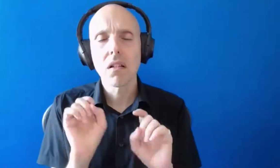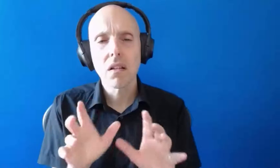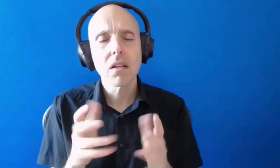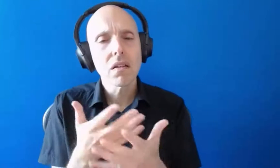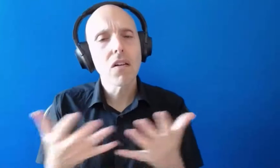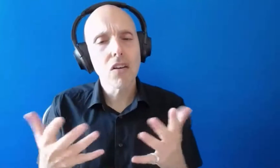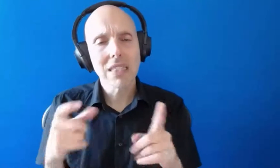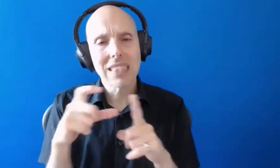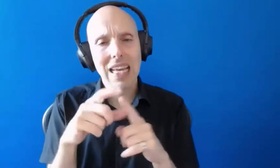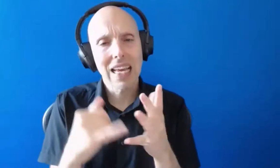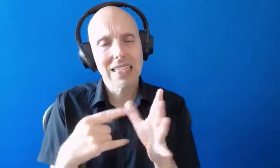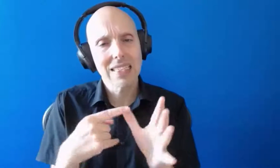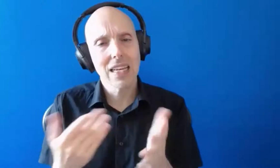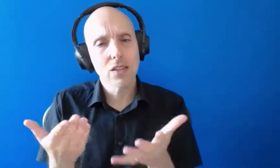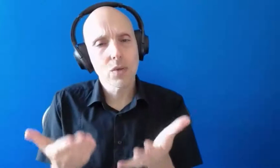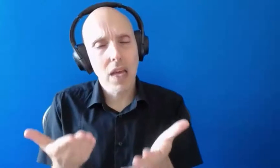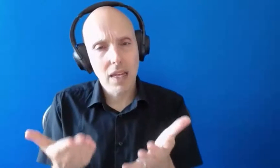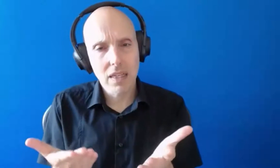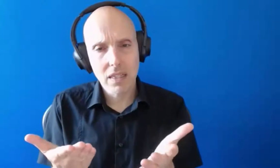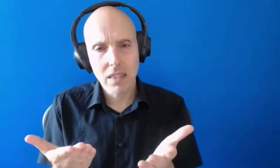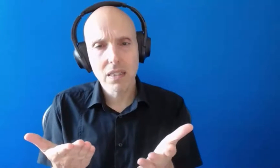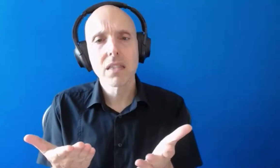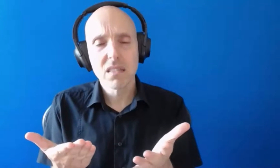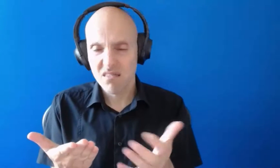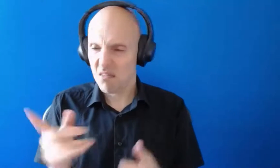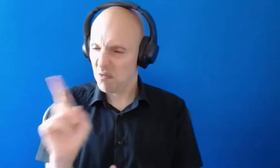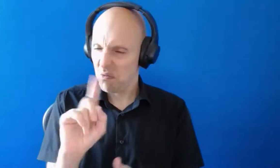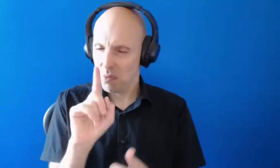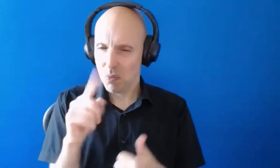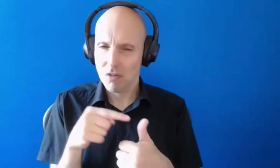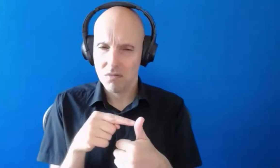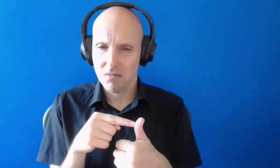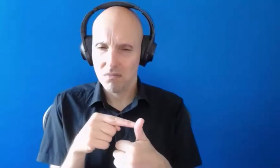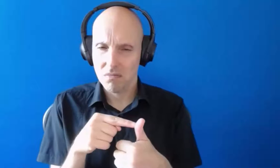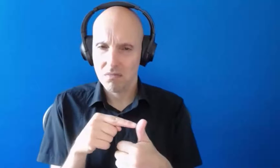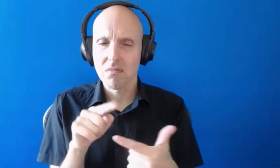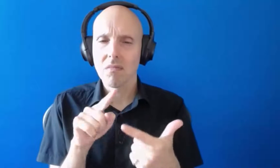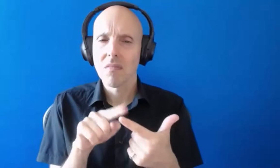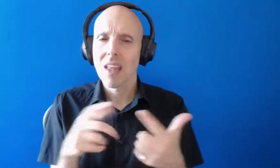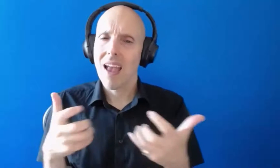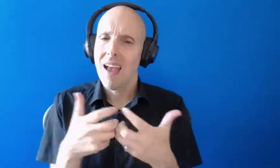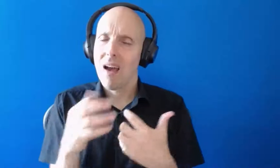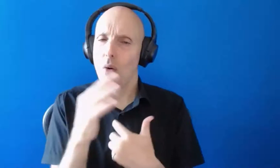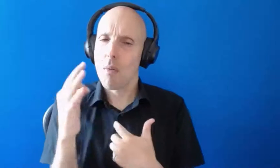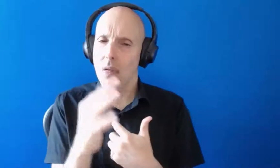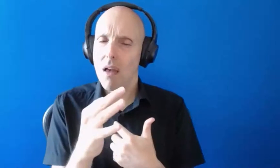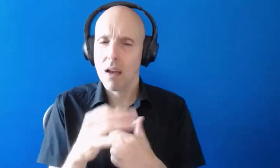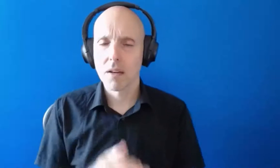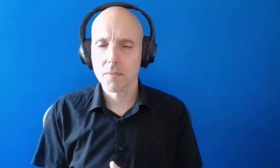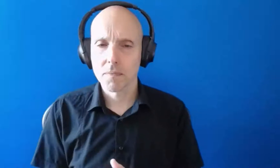today including what they are exactly and how to apply for them.